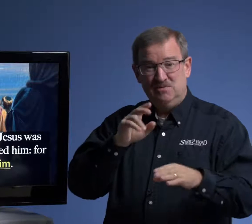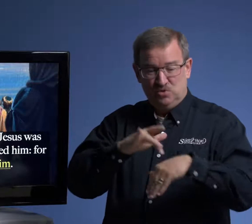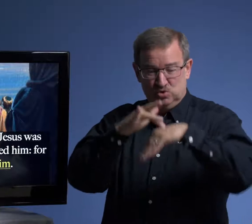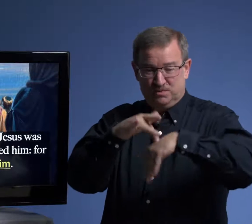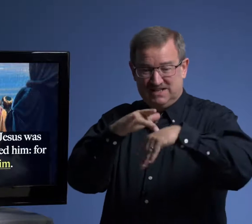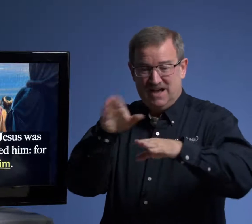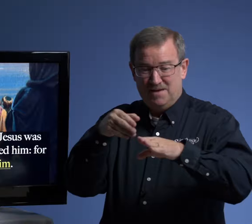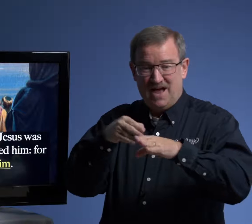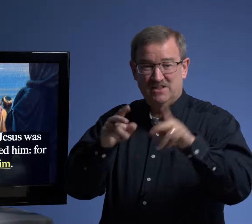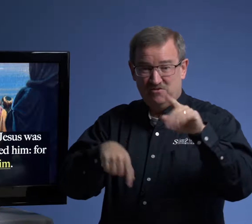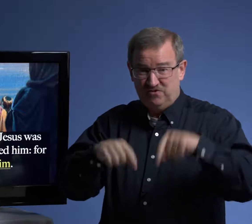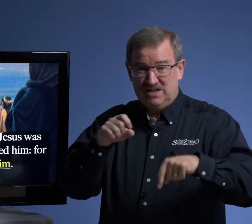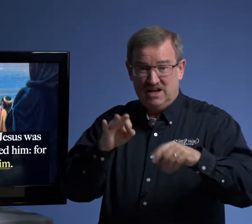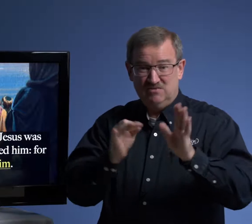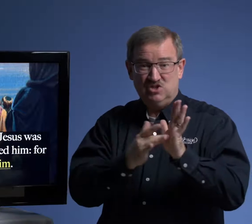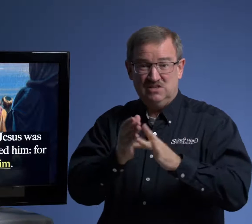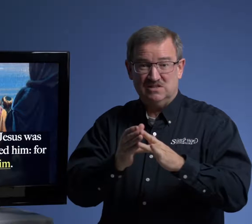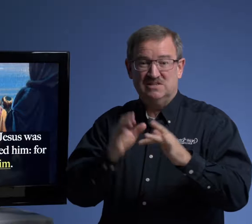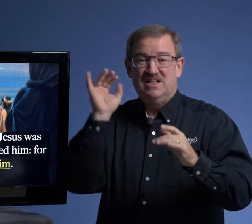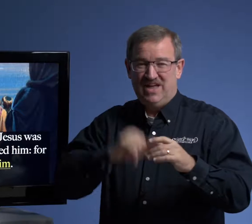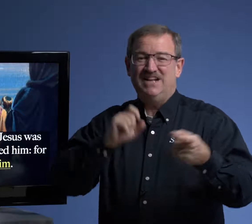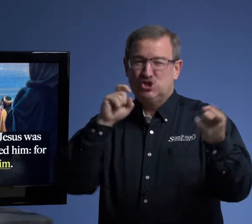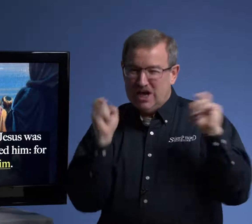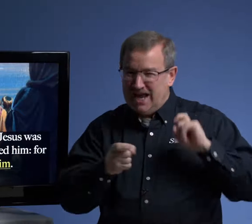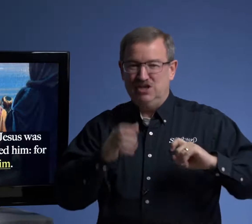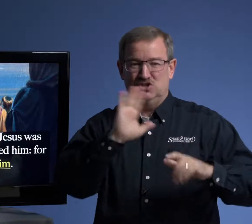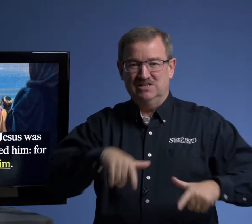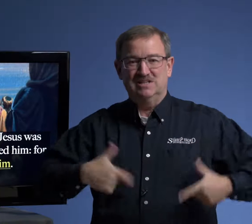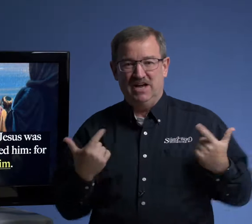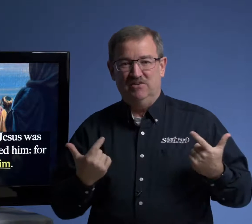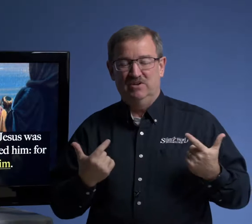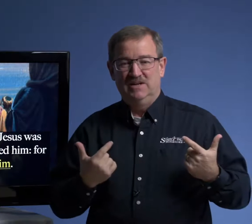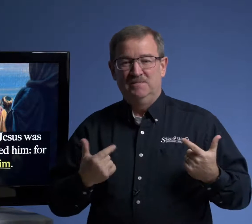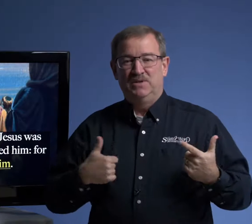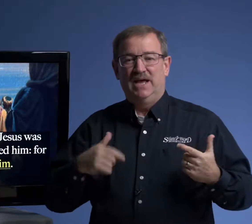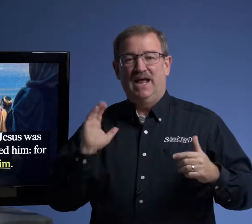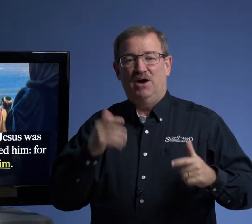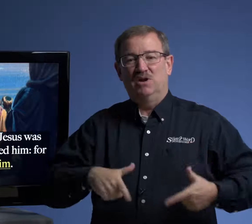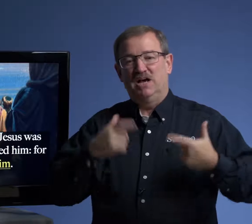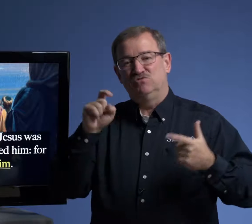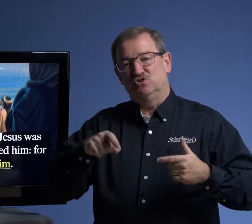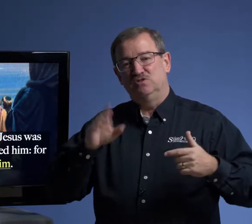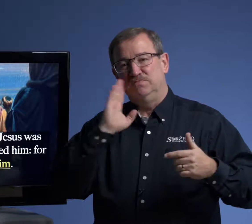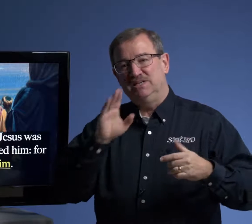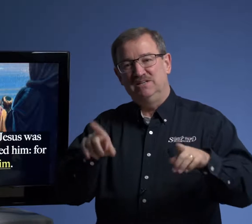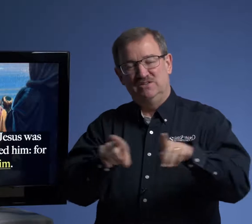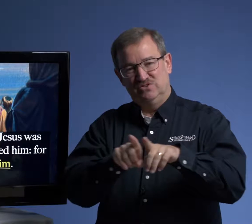who spent time at the feet of Jesus, that changed his life. And our lives should be the